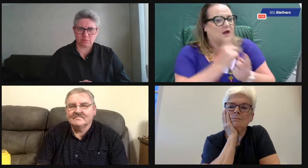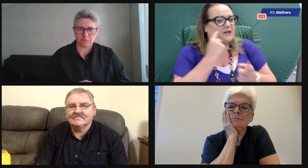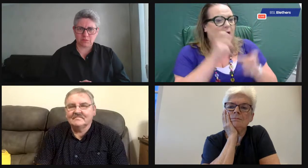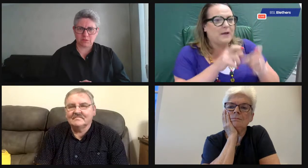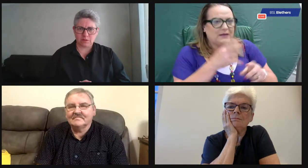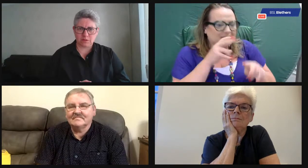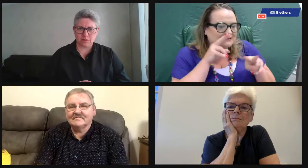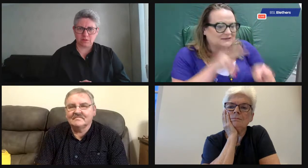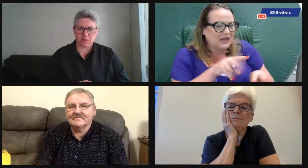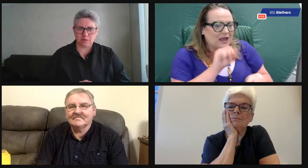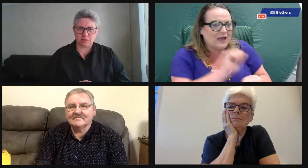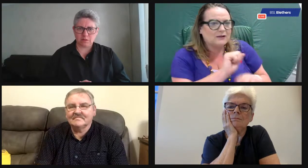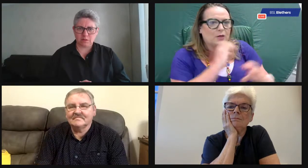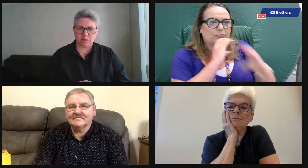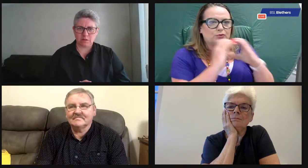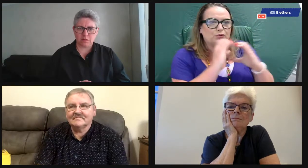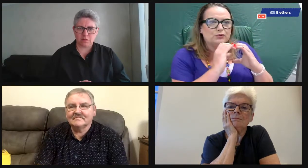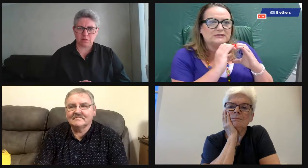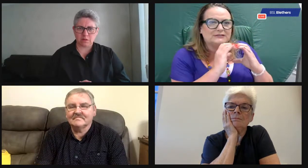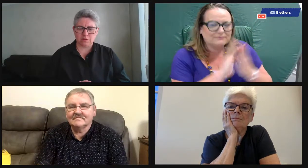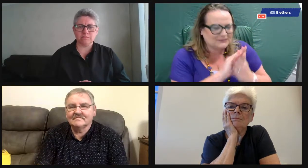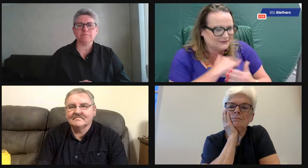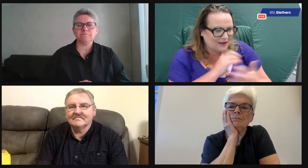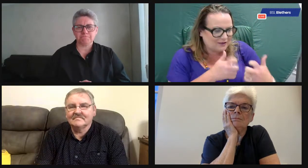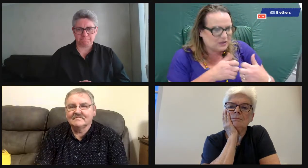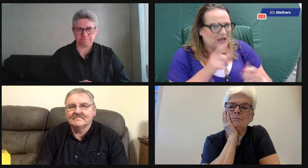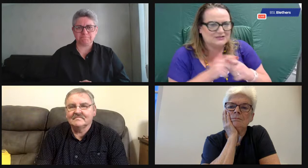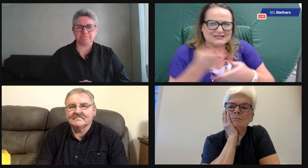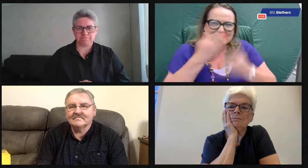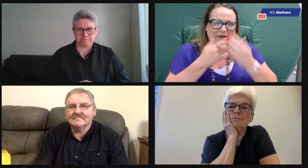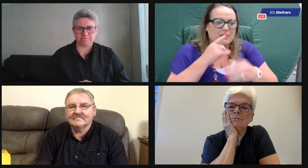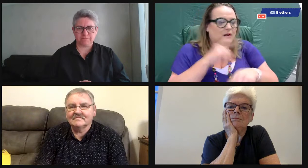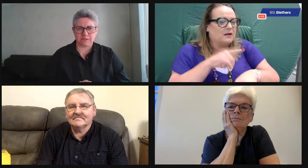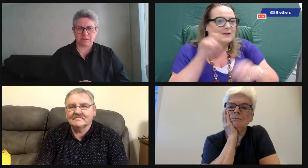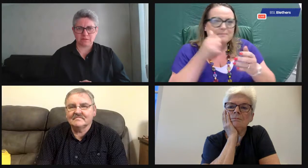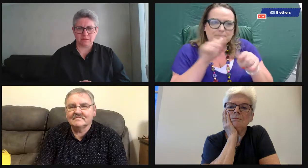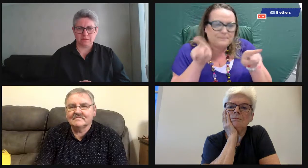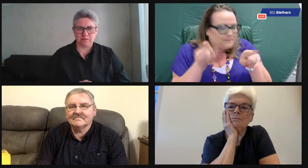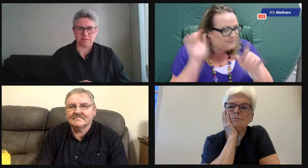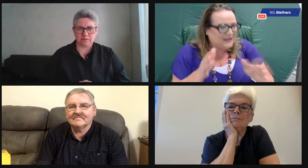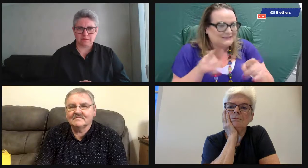but also I started to observe young people and how they communicated.